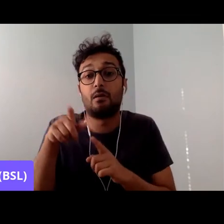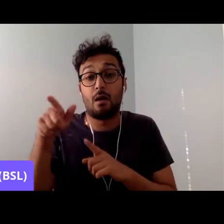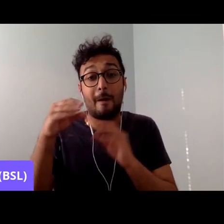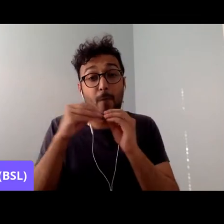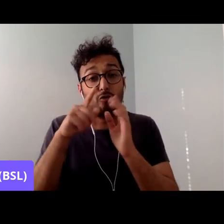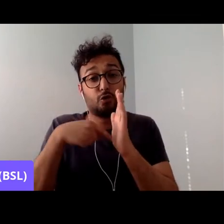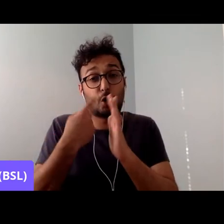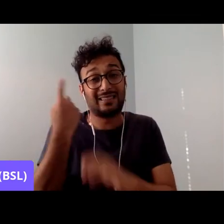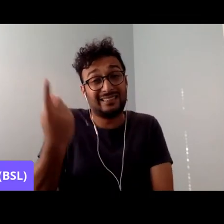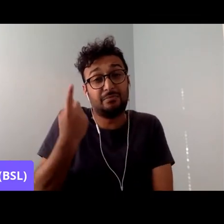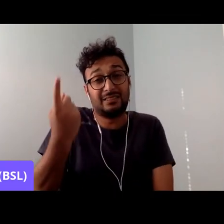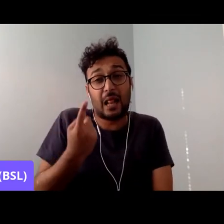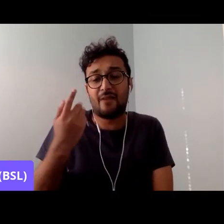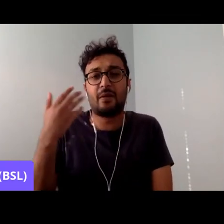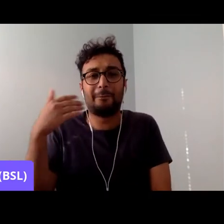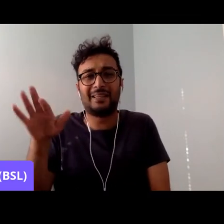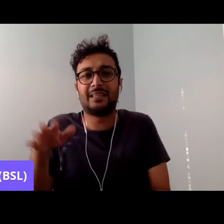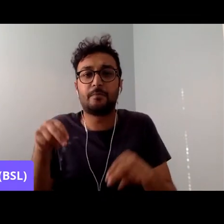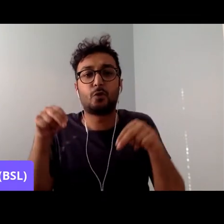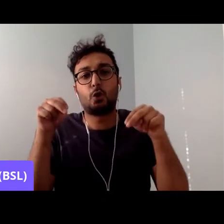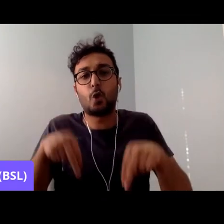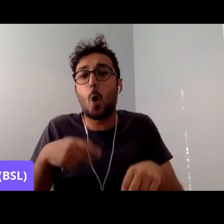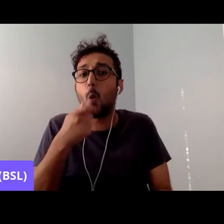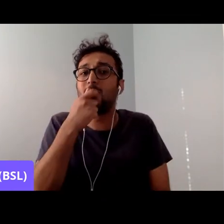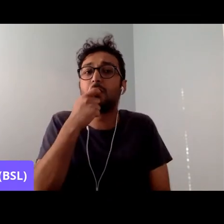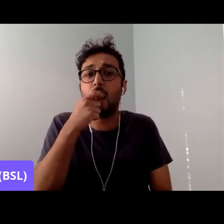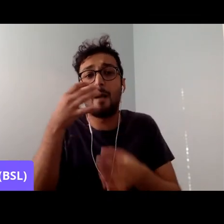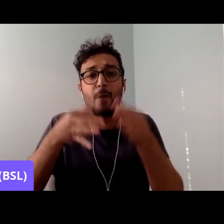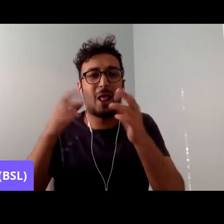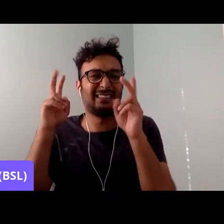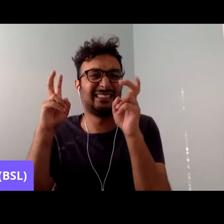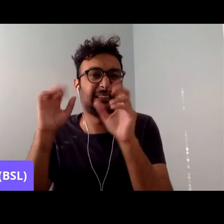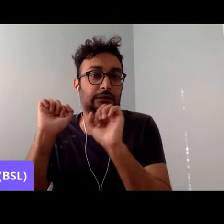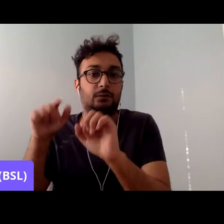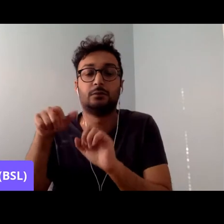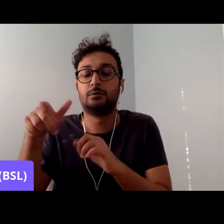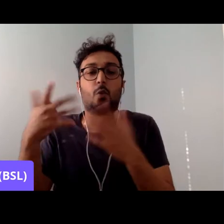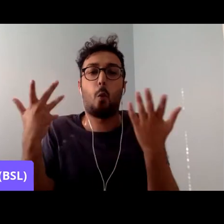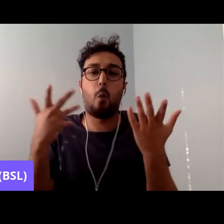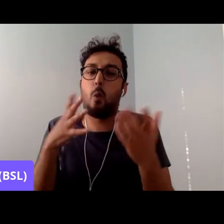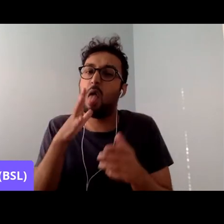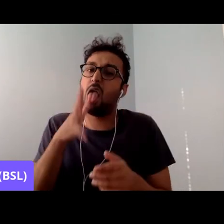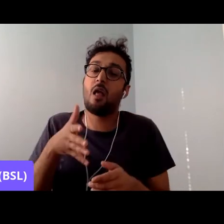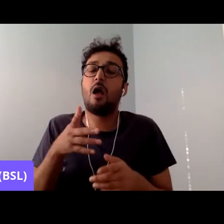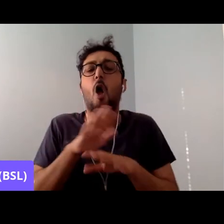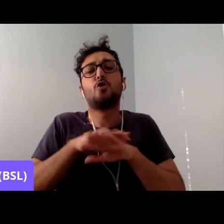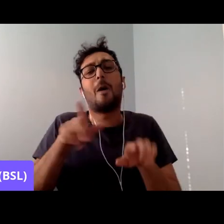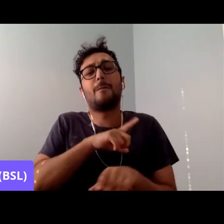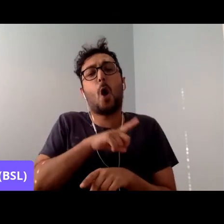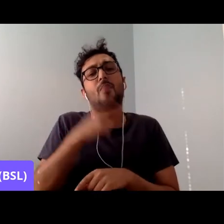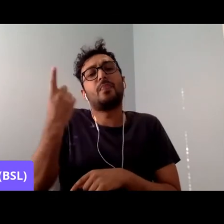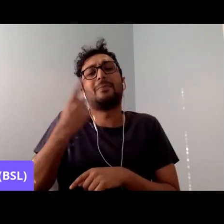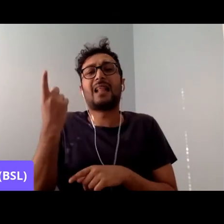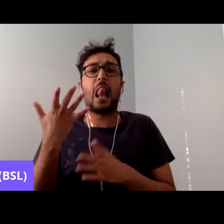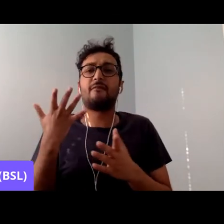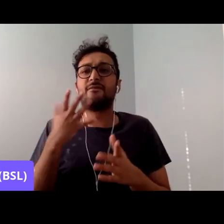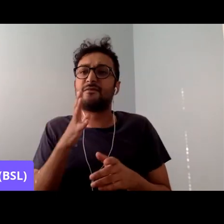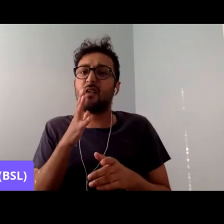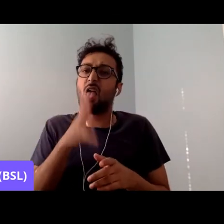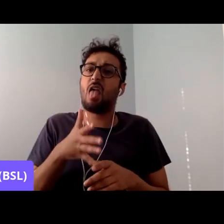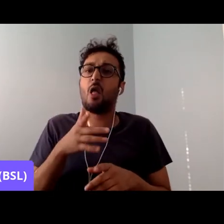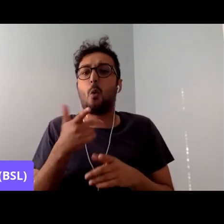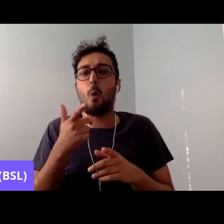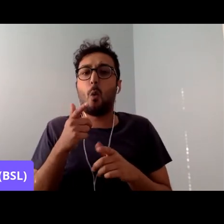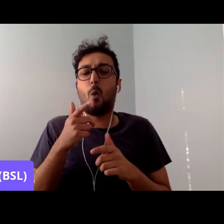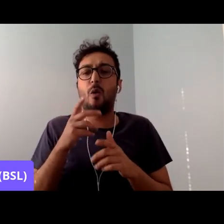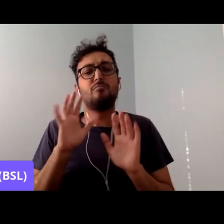whistle politics or play dividing rule, don't do it because they're nasty, although I'll leave you to judge how nasty some of them are. They do it because it works.